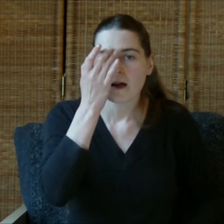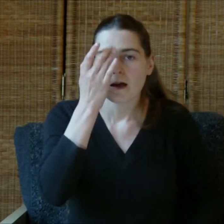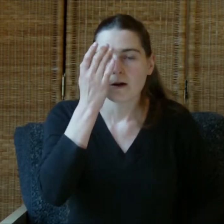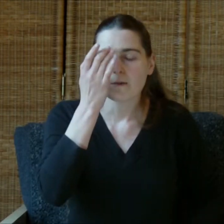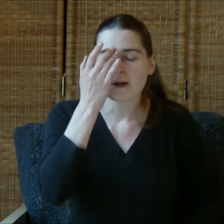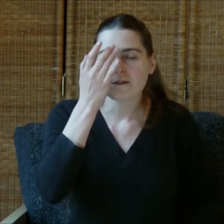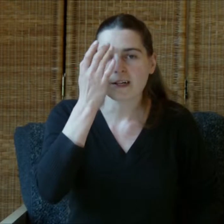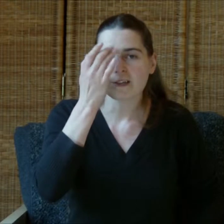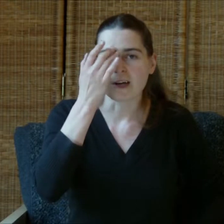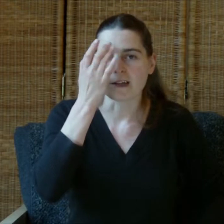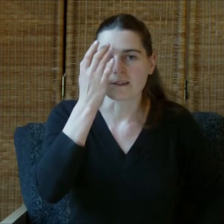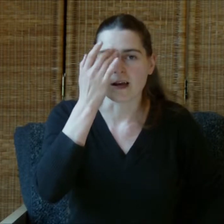What if I could change that?